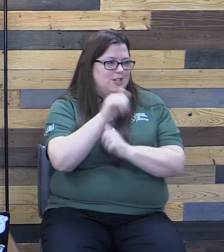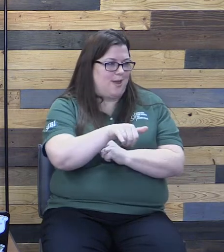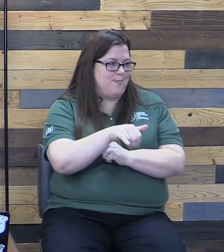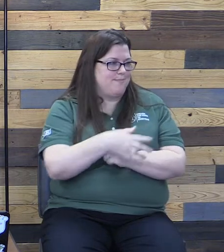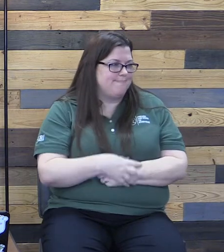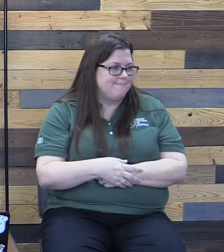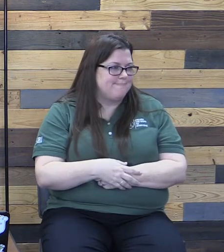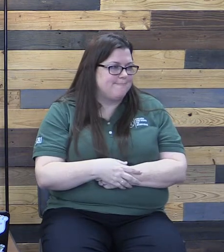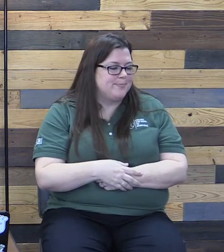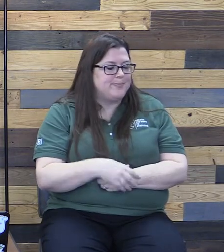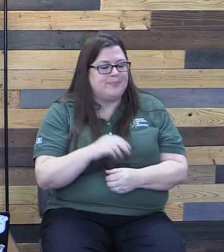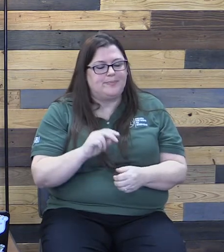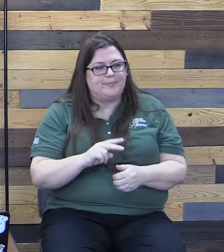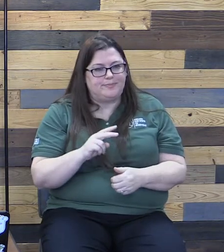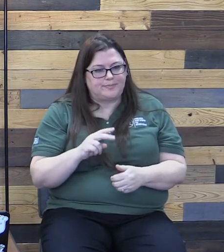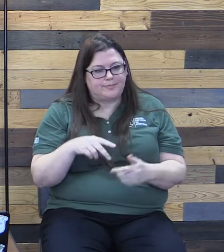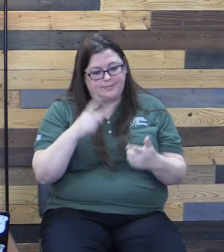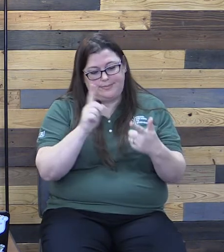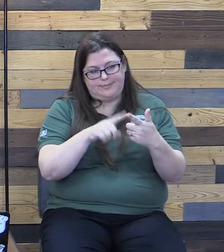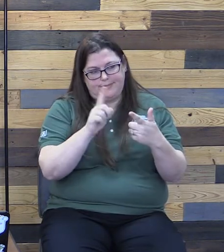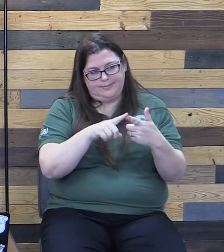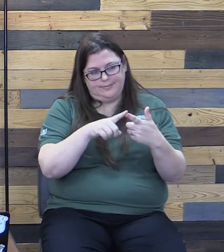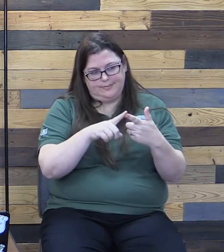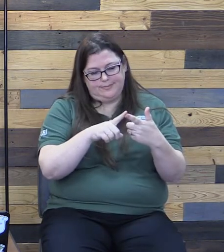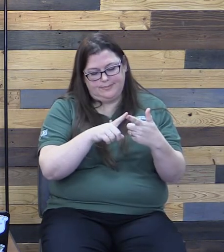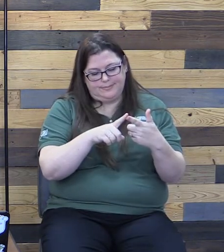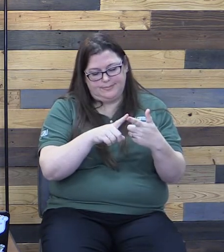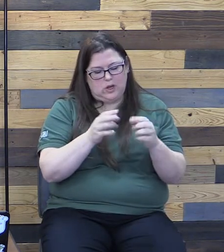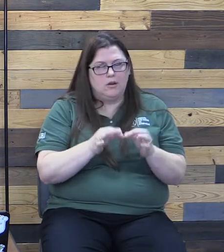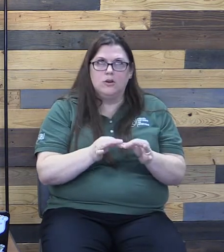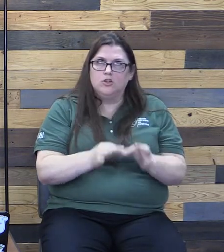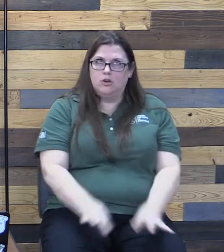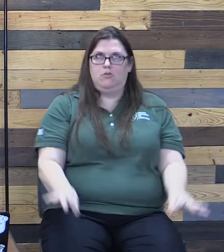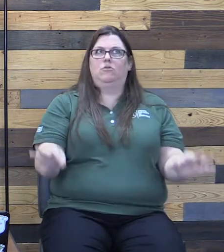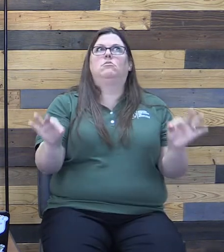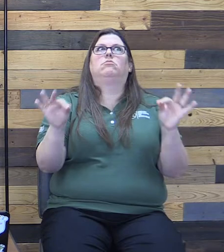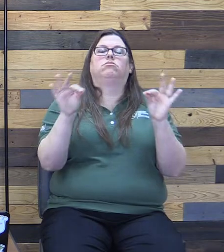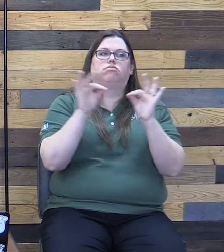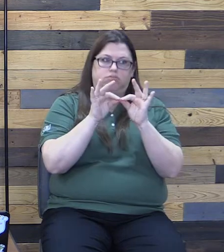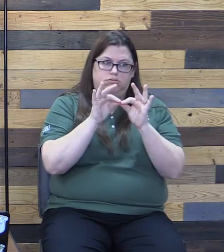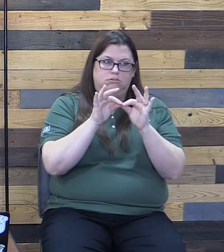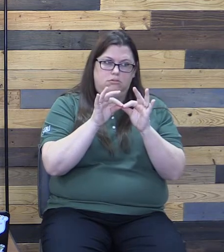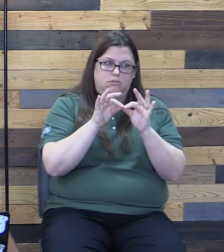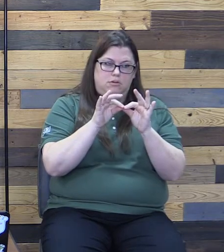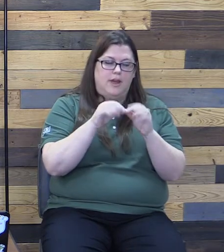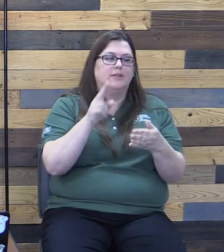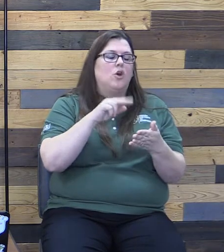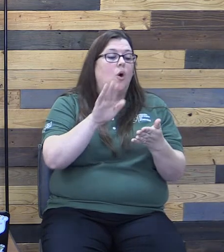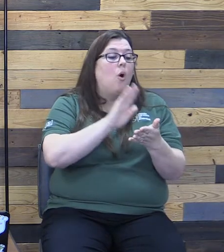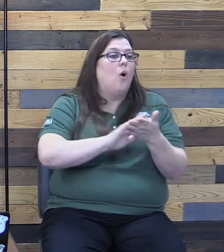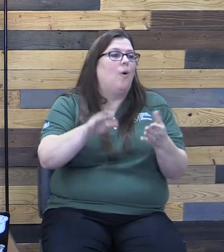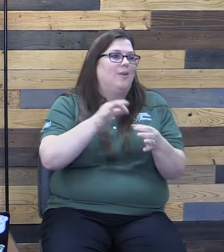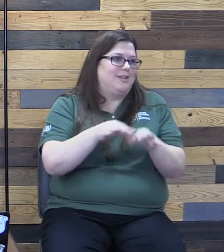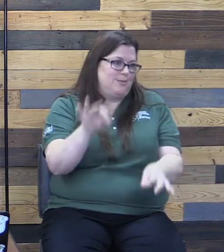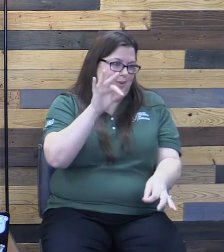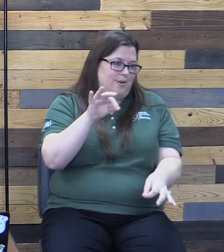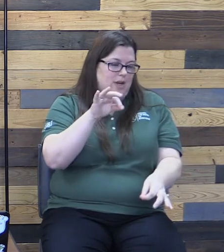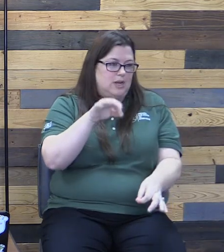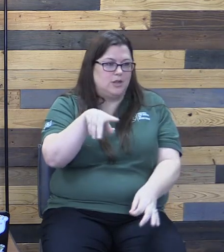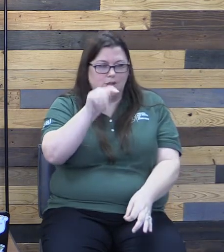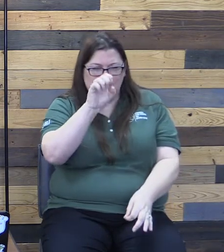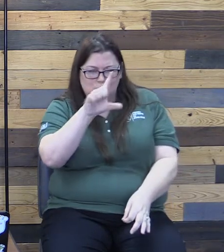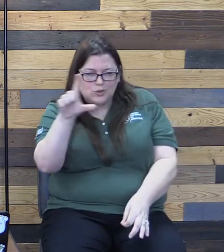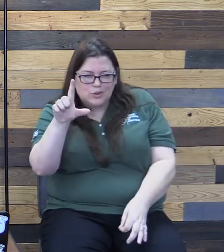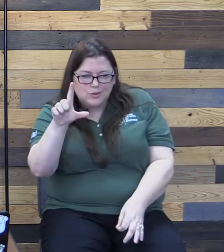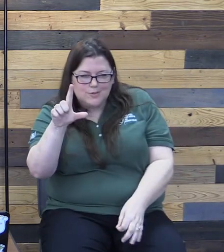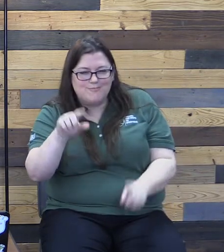The second thing that I think is super important that he gives us as a tool is the Holy Spirit. And I say tool, but what I